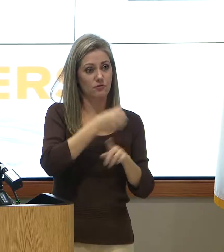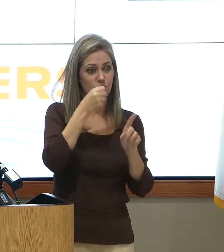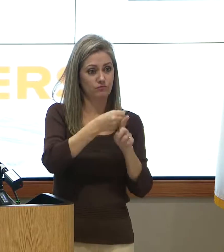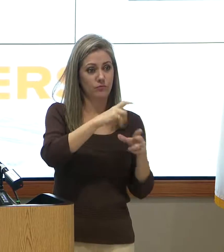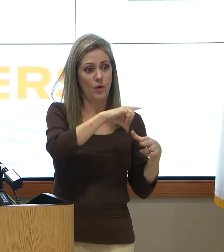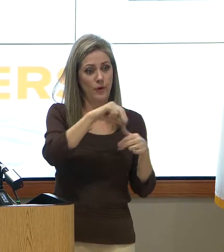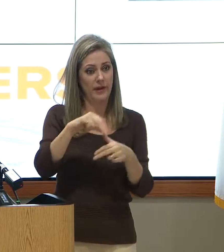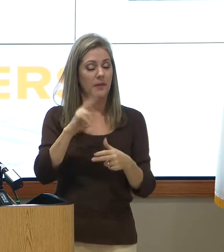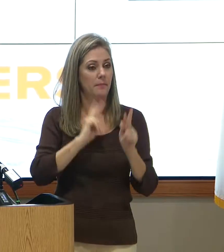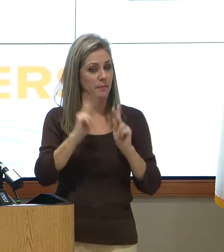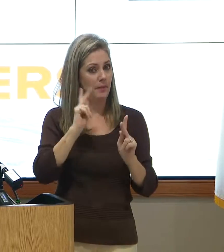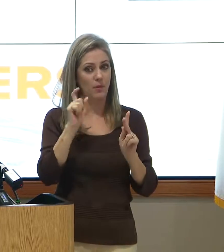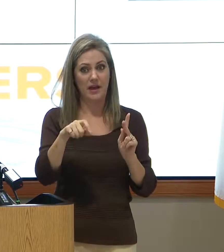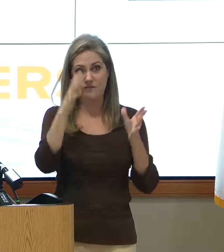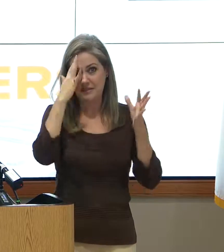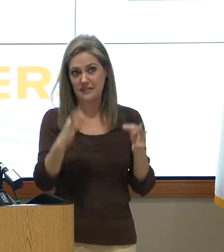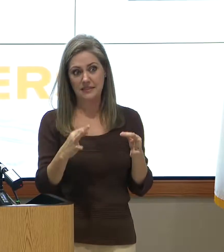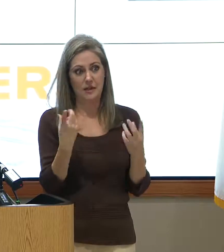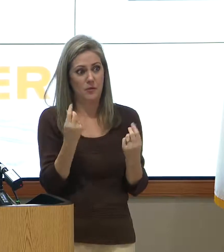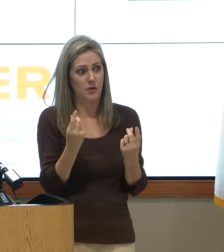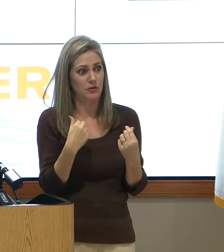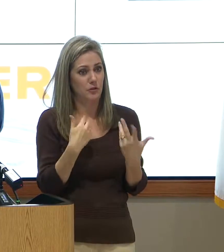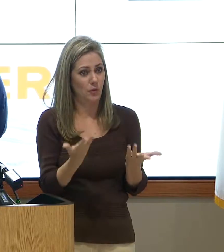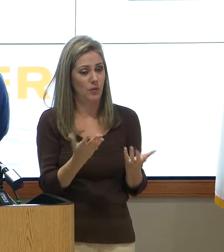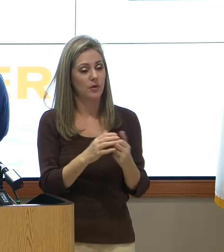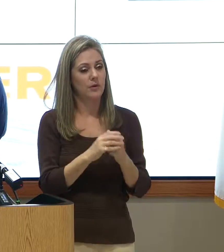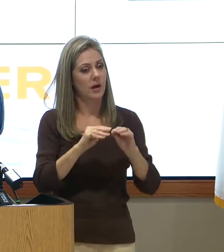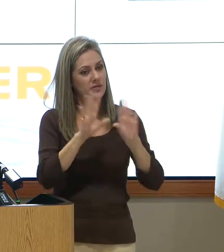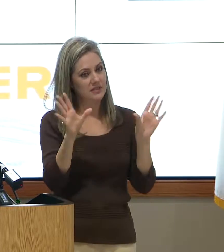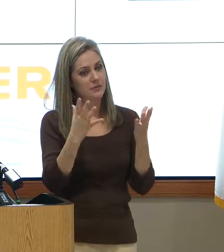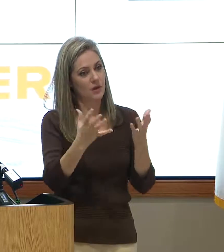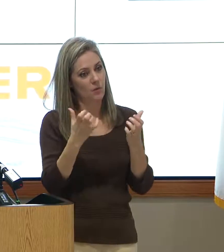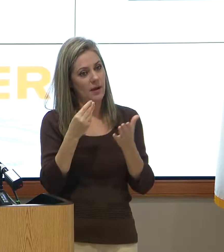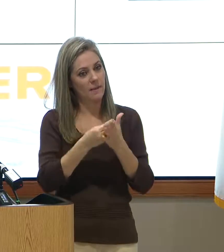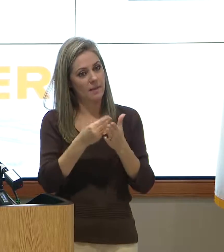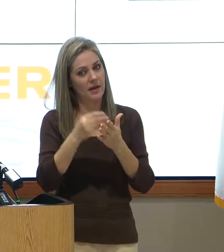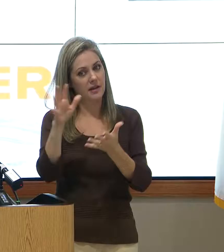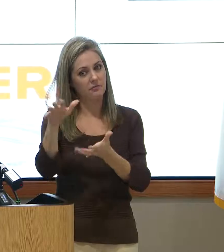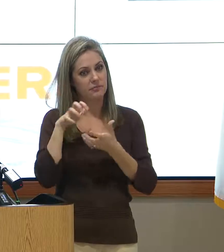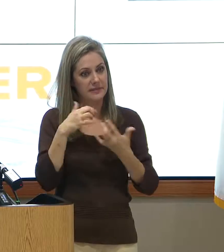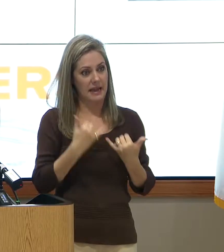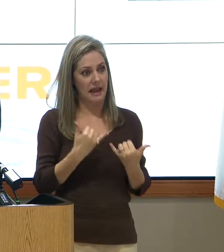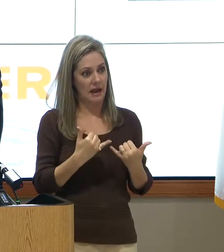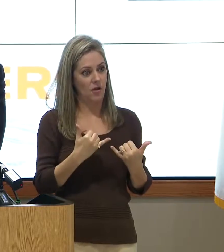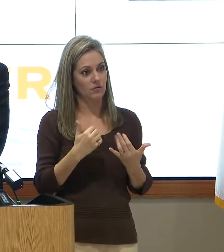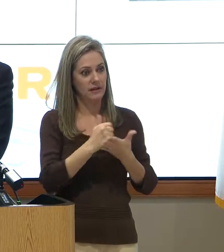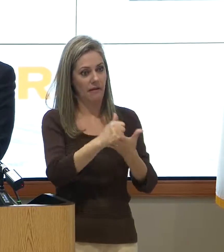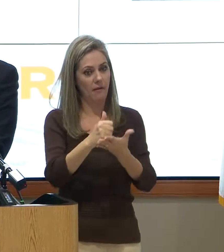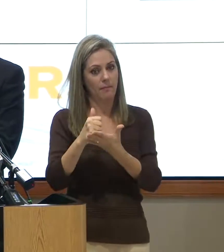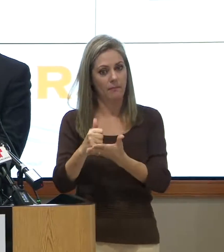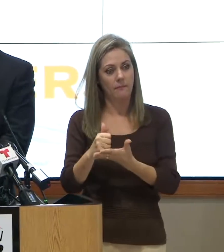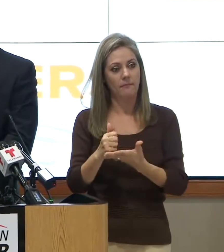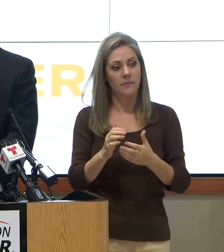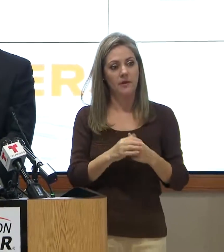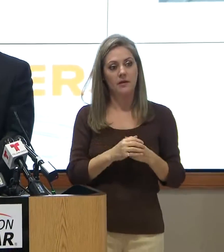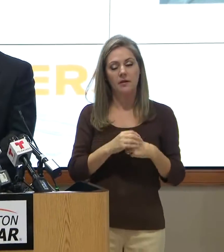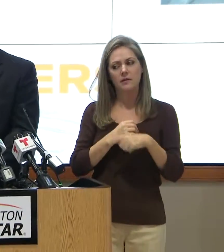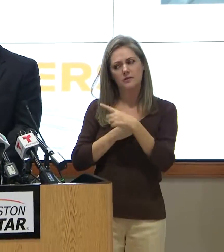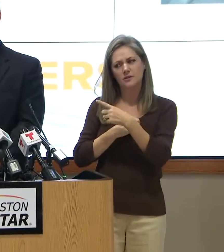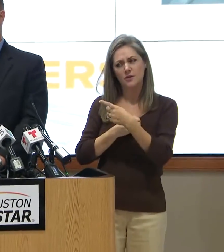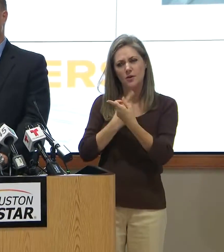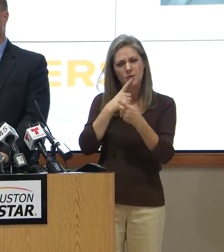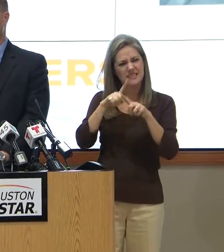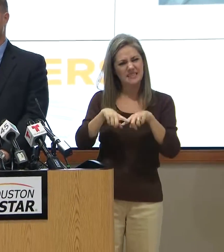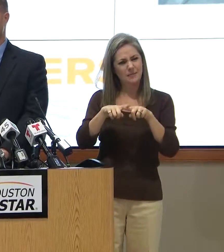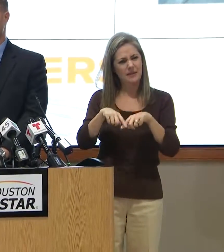people are going to make decisions about what to do. And, obviously, we'd like to get that buyout money now to help them make those decisions. But what does it really depend on